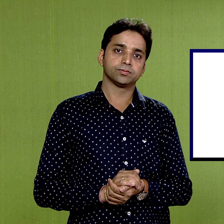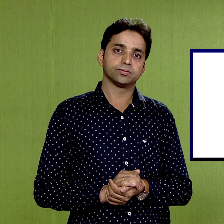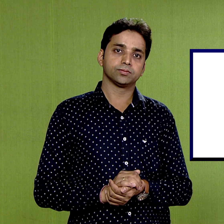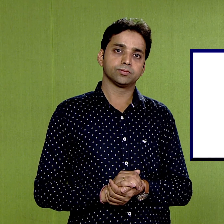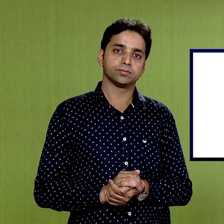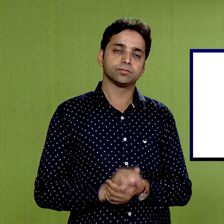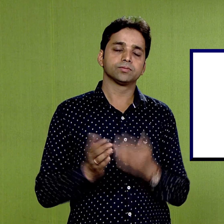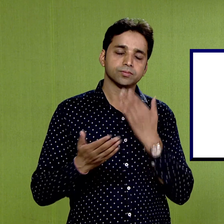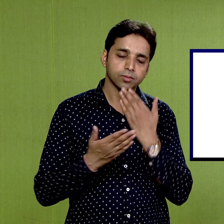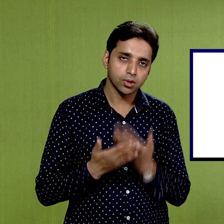Thank you. Thank